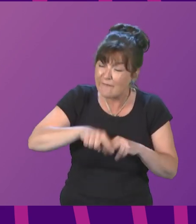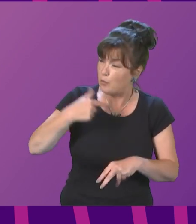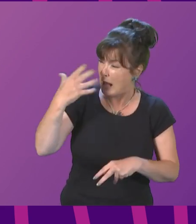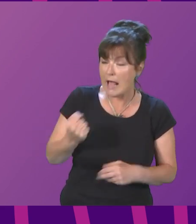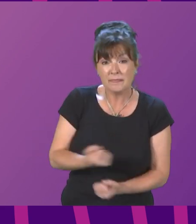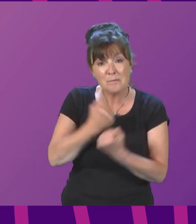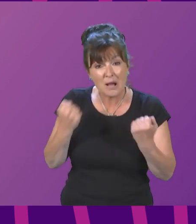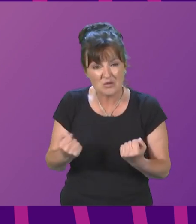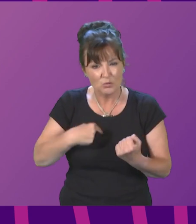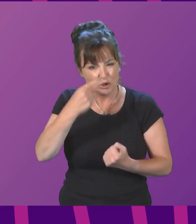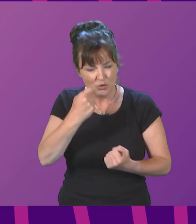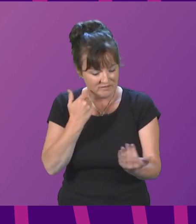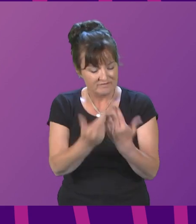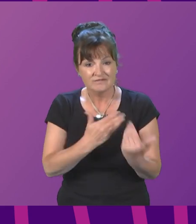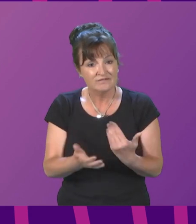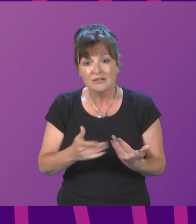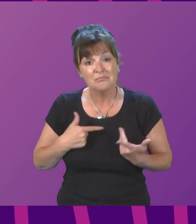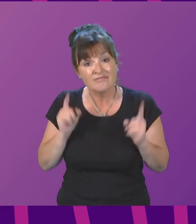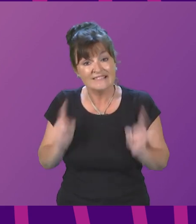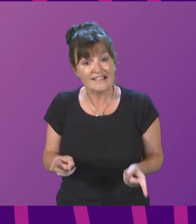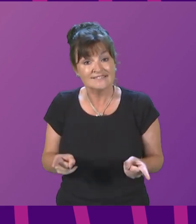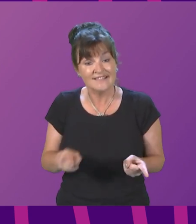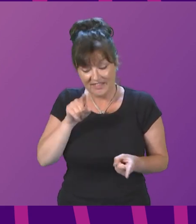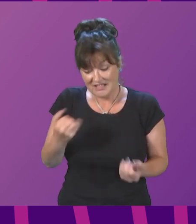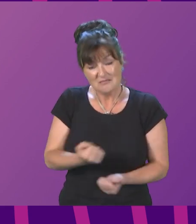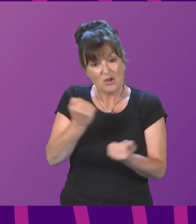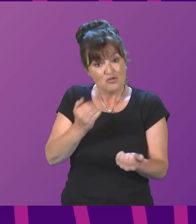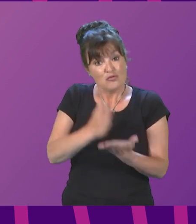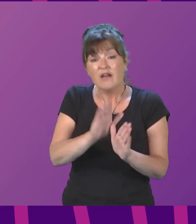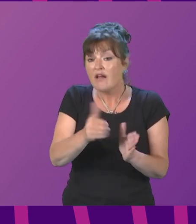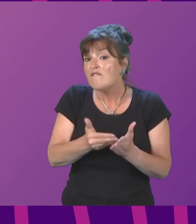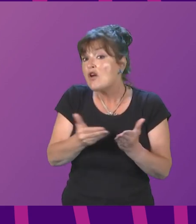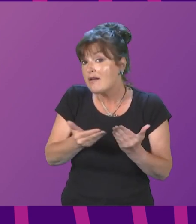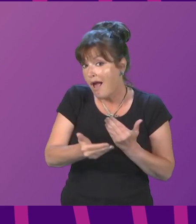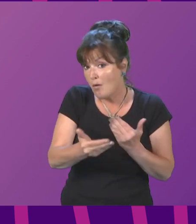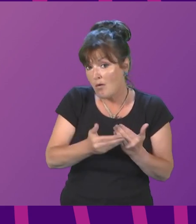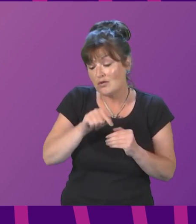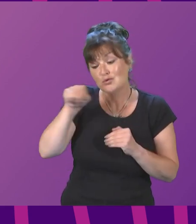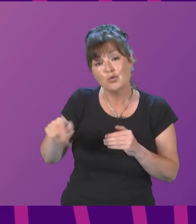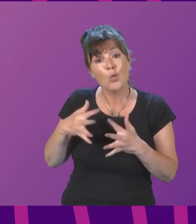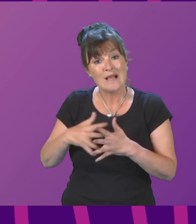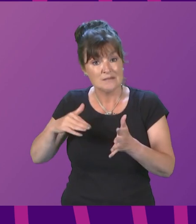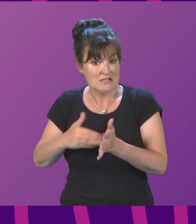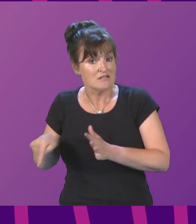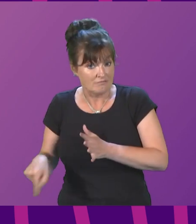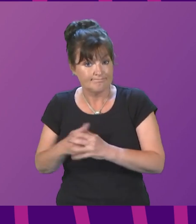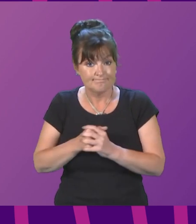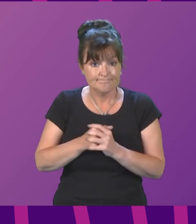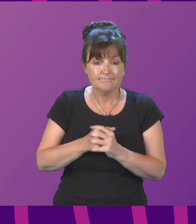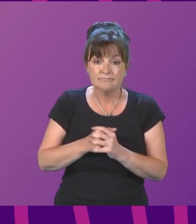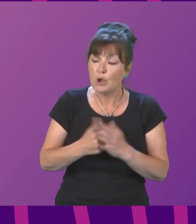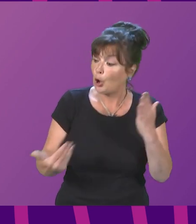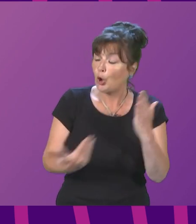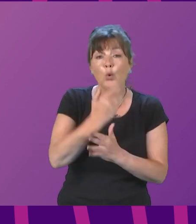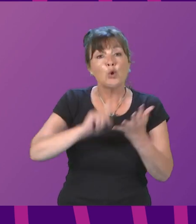have acted already. But they don't. These powers are, for now, reserved to Westminster. A new UK Prime